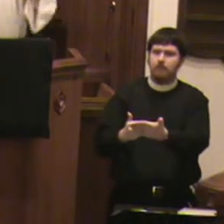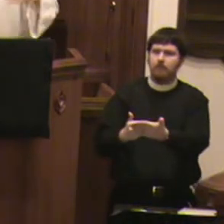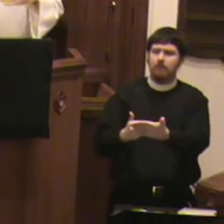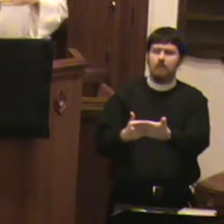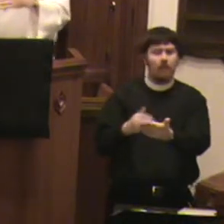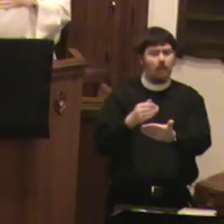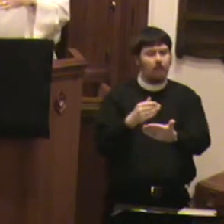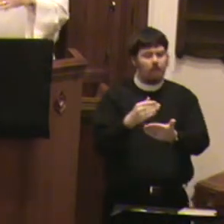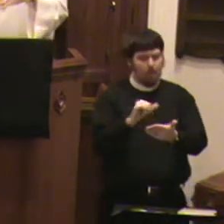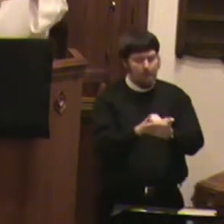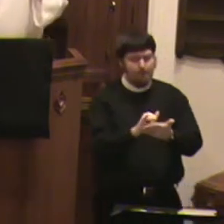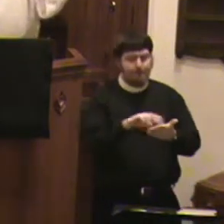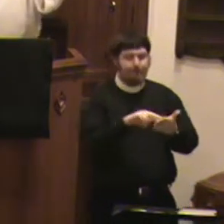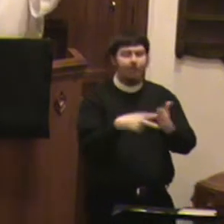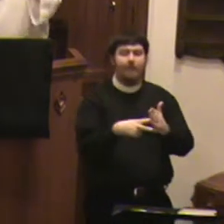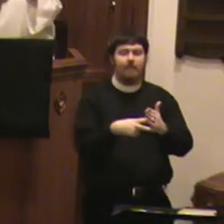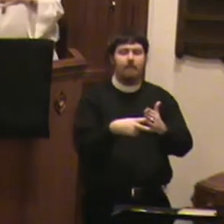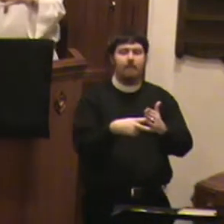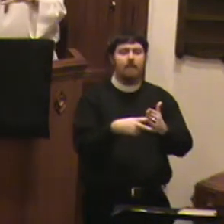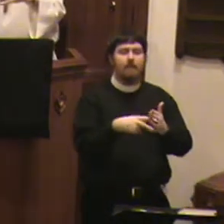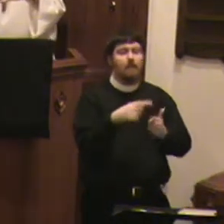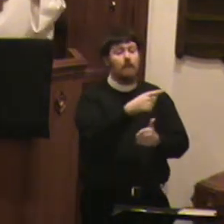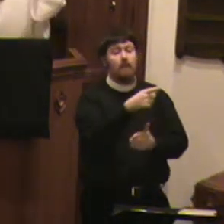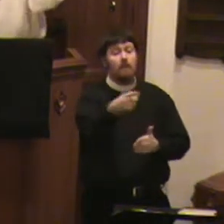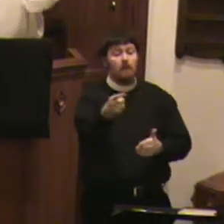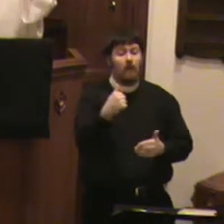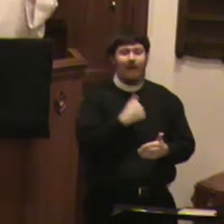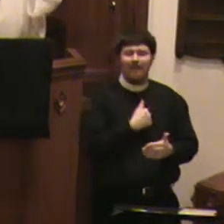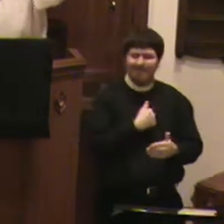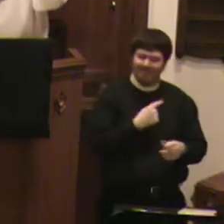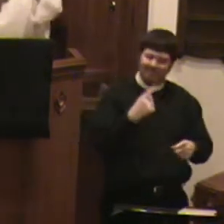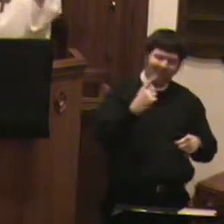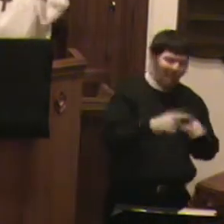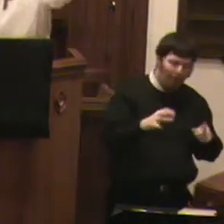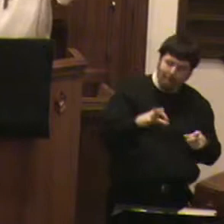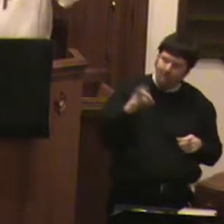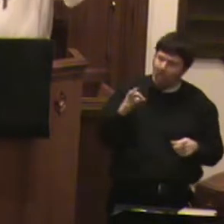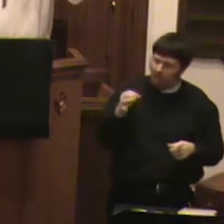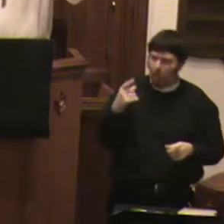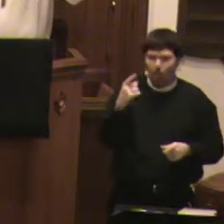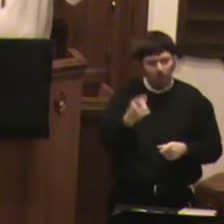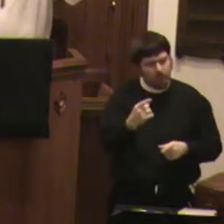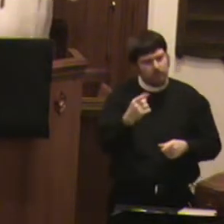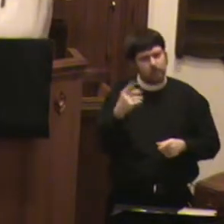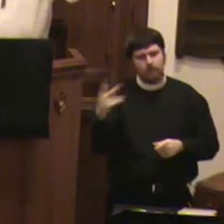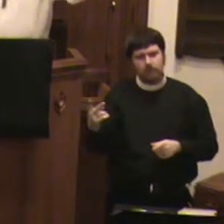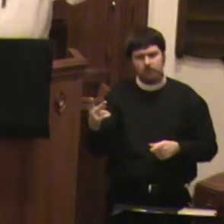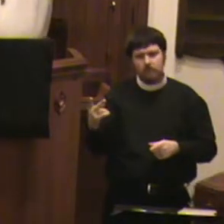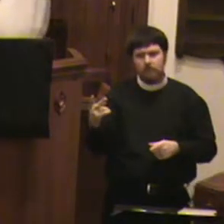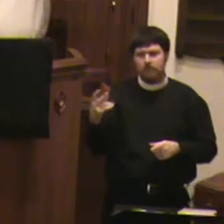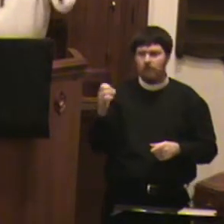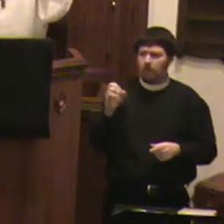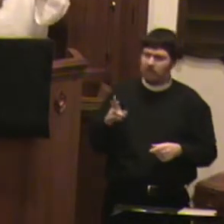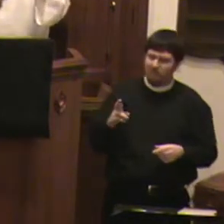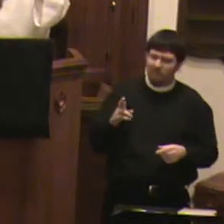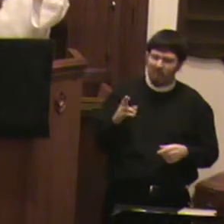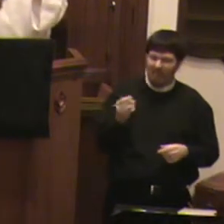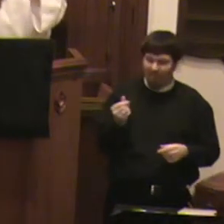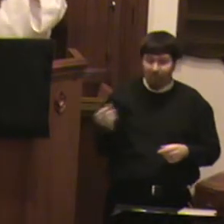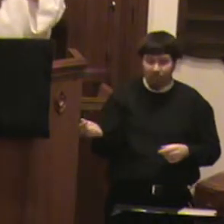means is that you and I cannot pick out one or two, or even a few of those